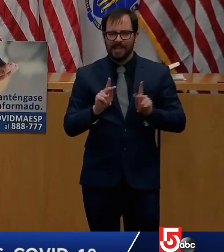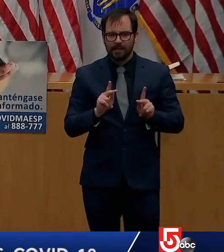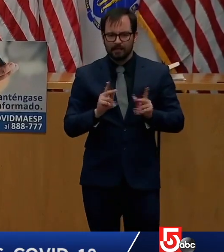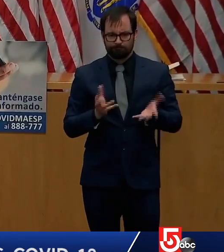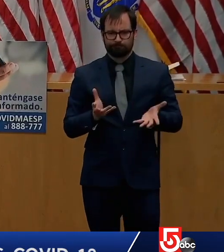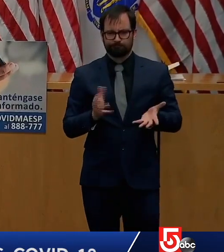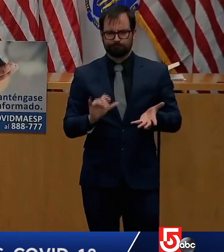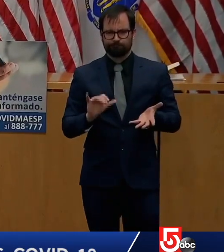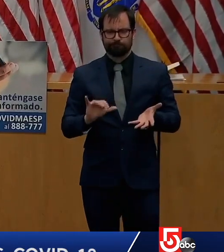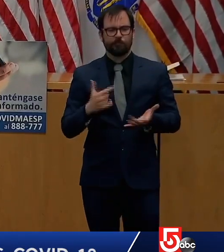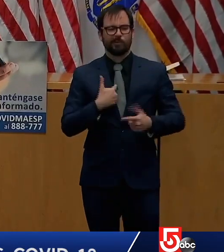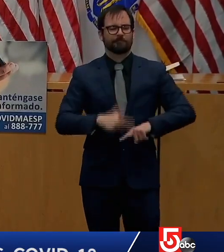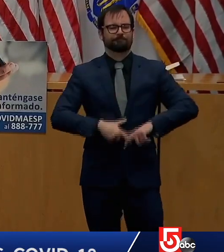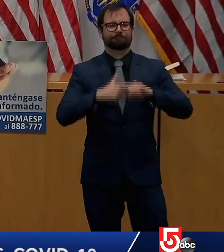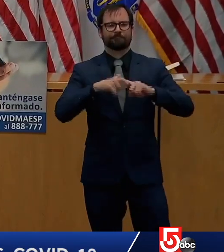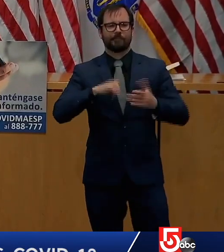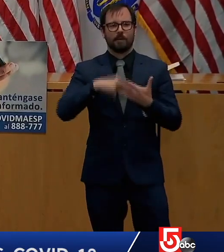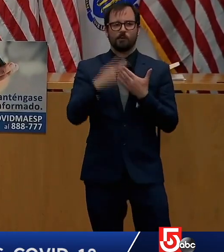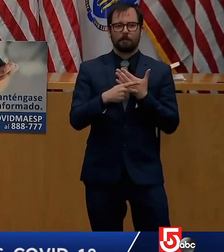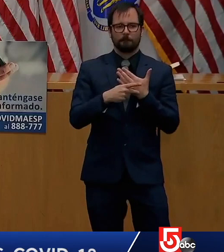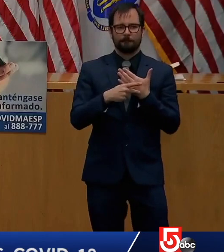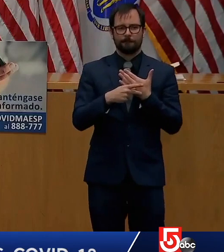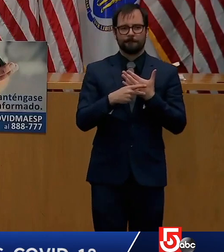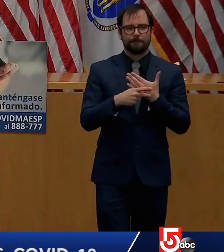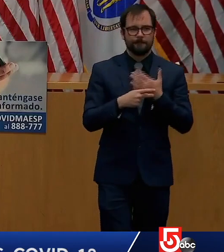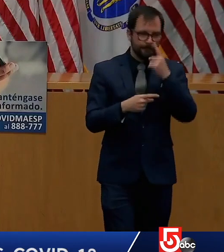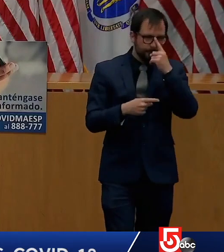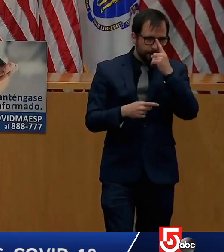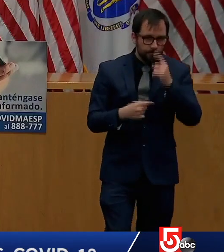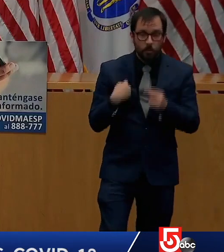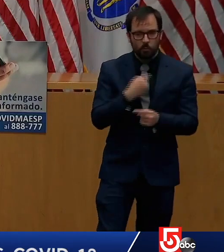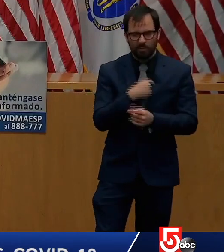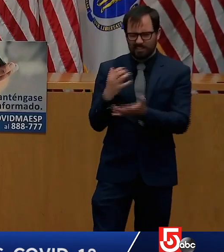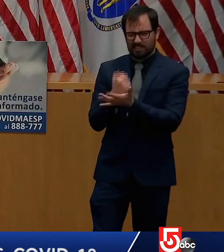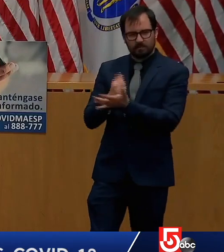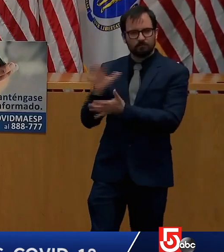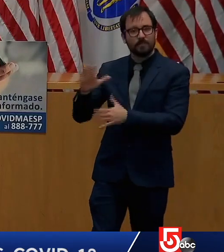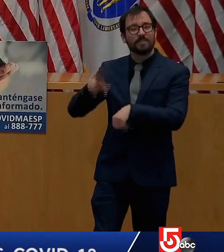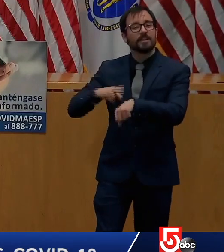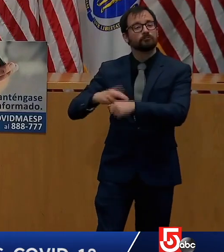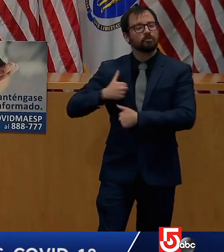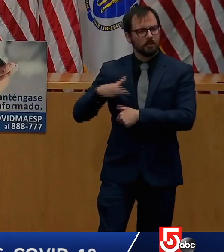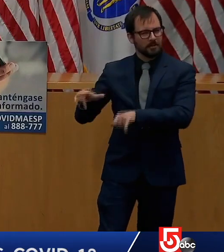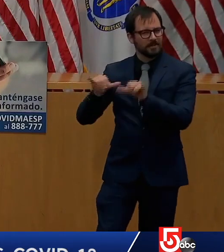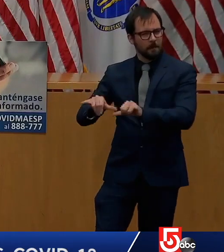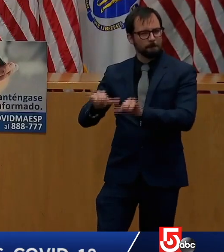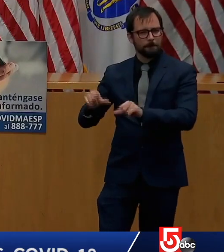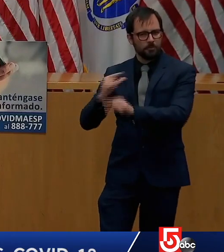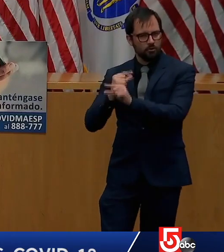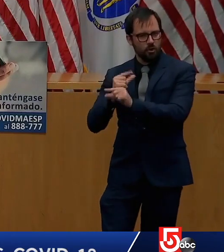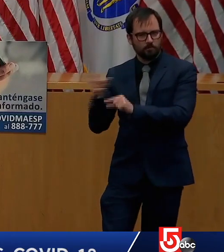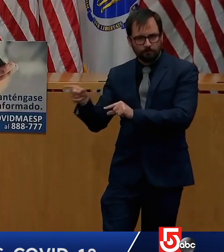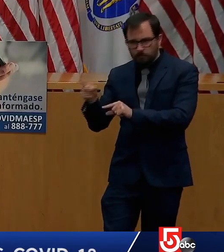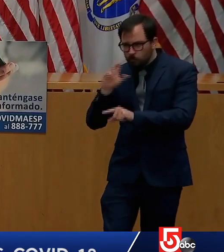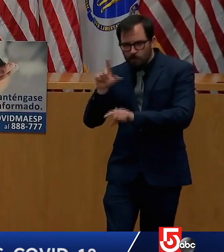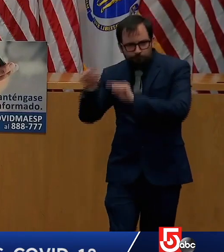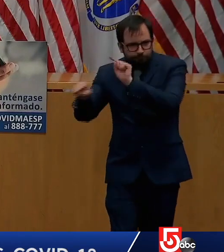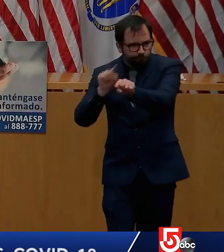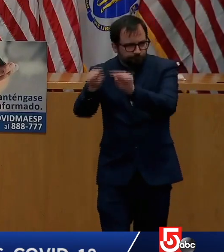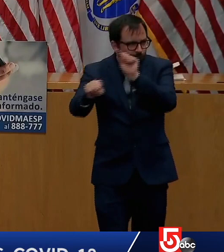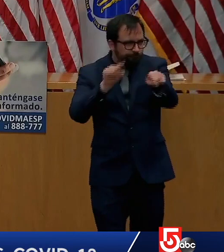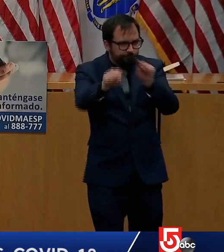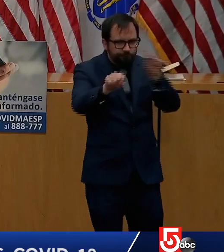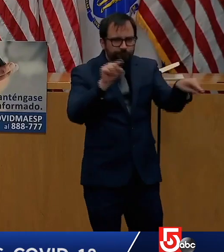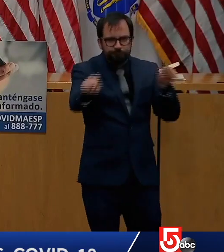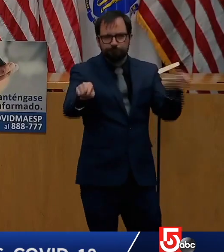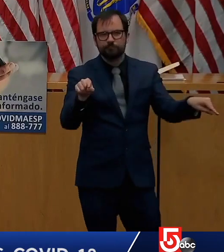Ambulance, and the Broad Institute of Cambridge. We're working with the nursing home industry so that we can restart up sending test kits once we understand what some of